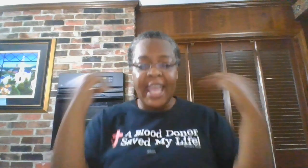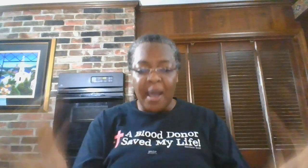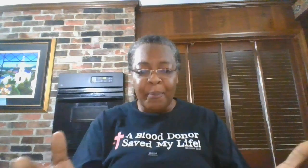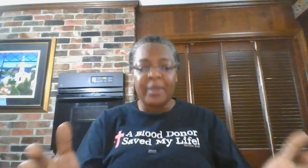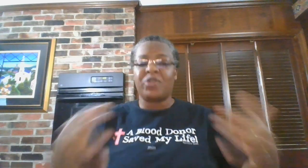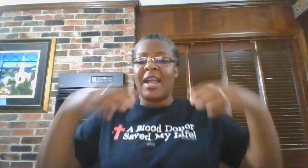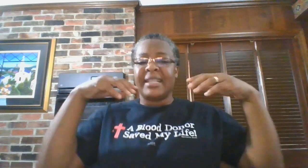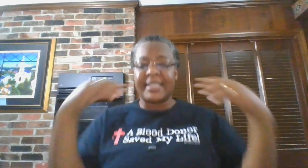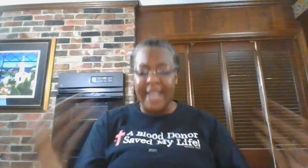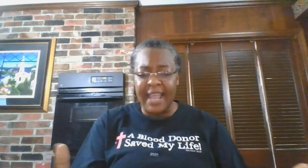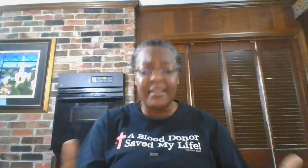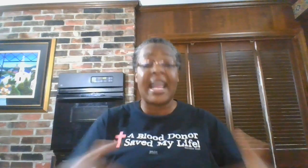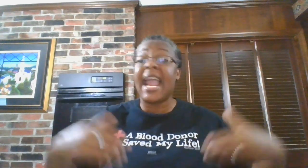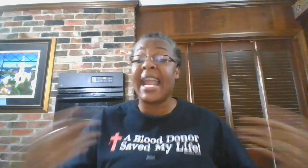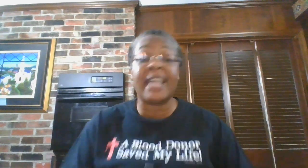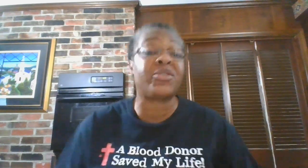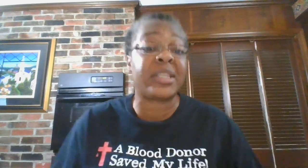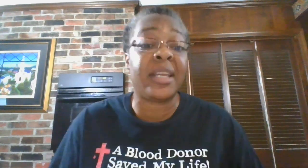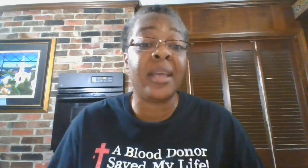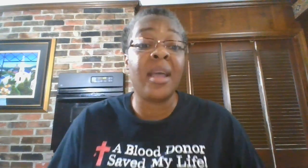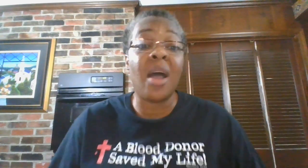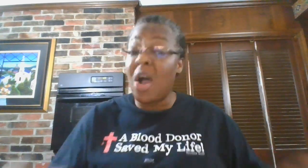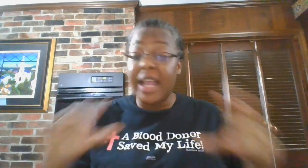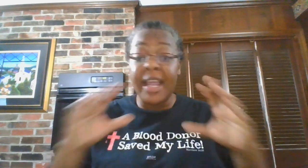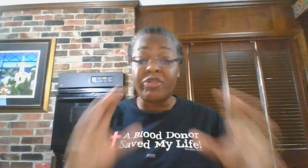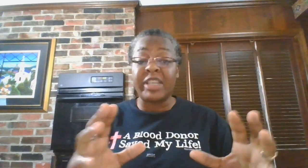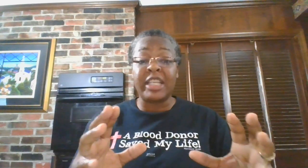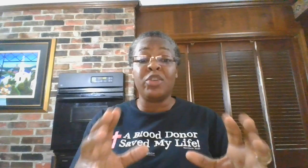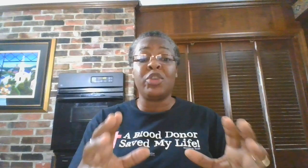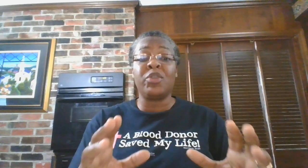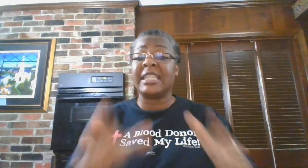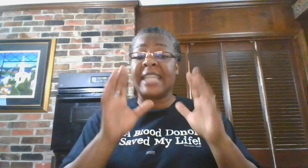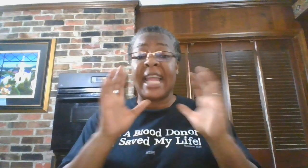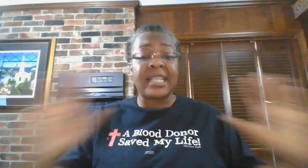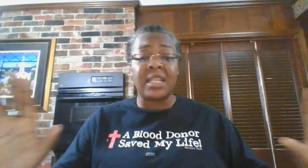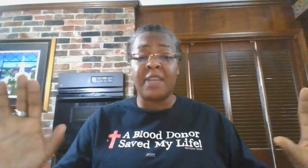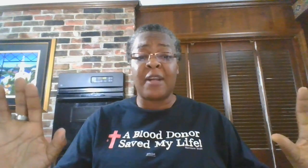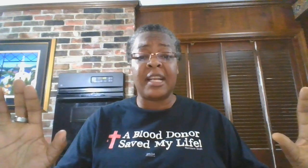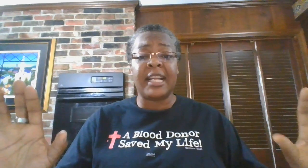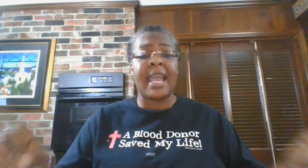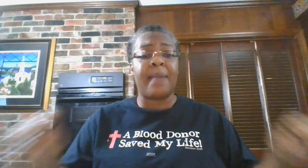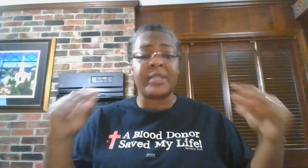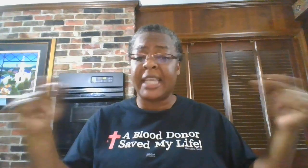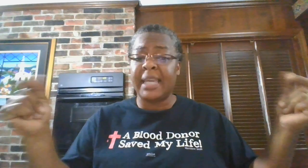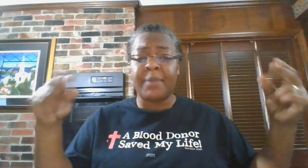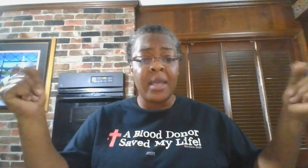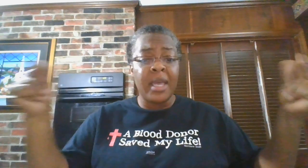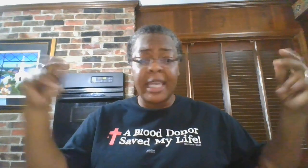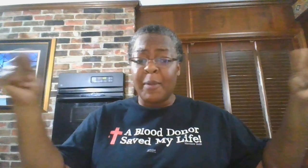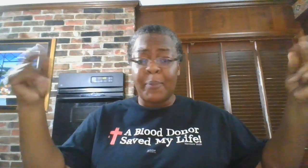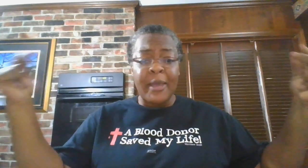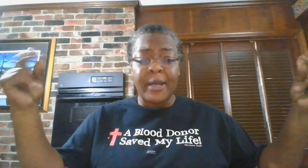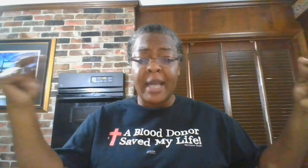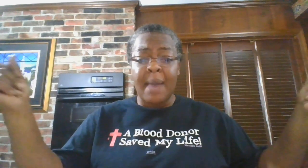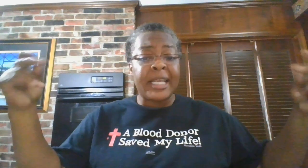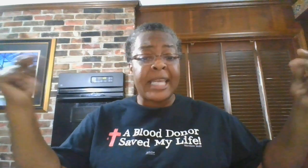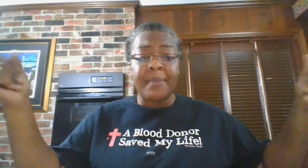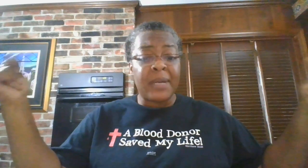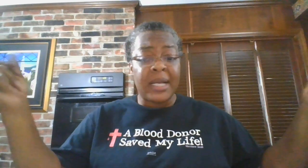help you, trying to save you. They're interested. All they're interested in you doing is dancing in front of the cameras and keep the people coming and keep the money